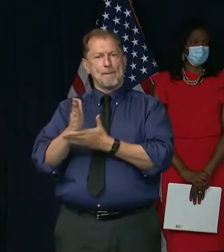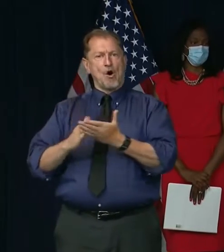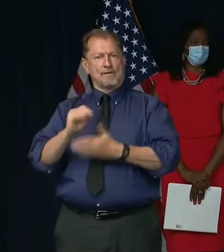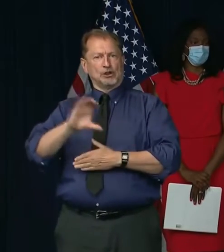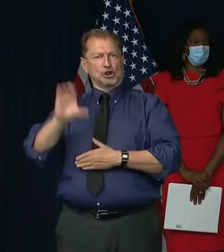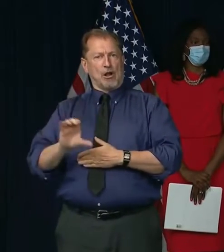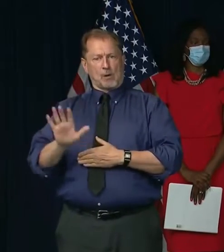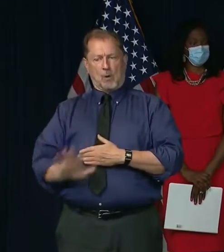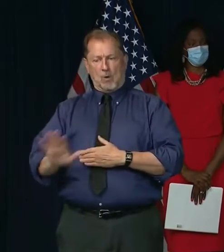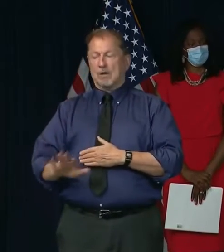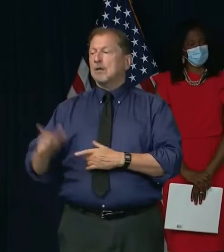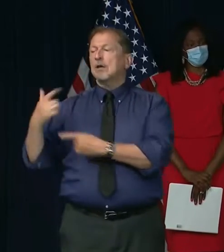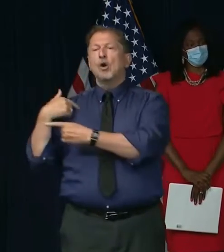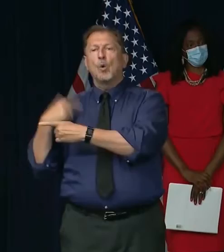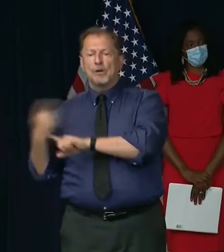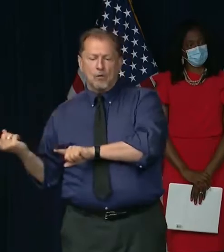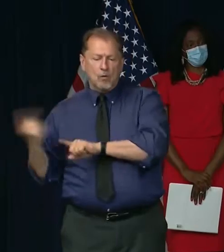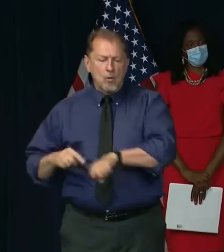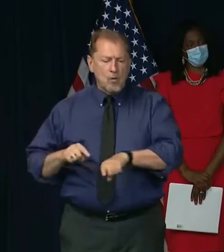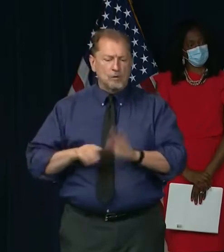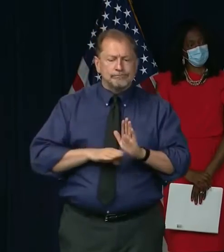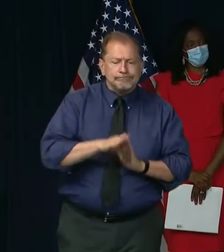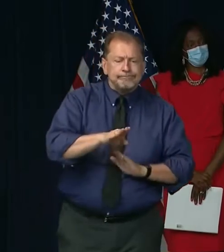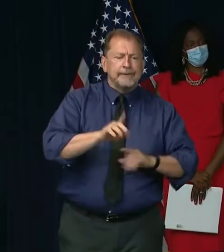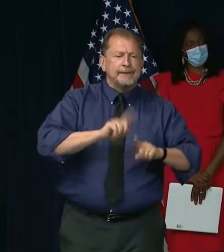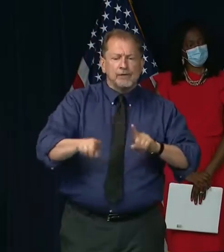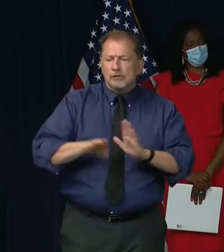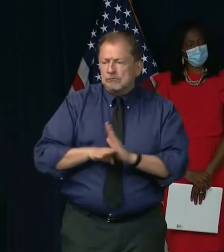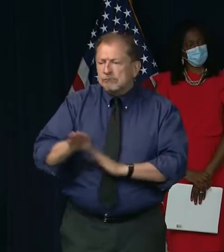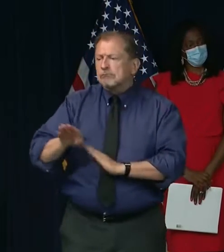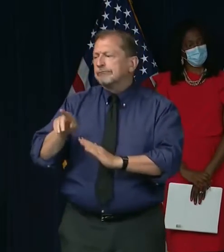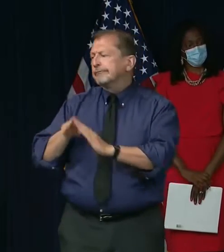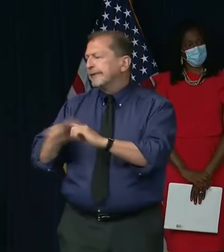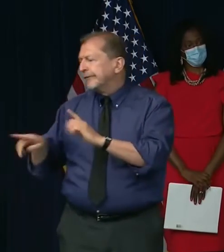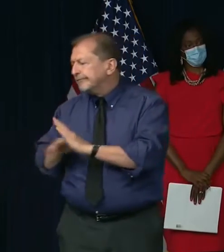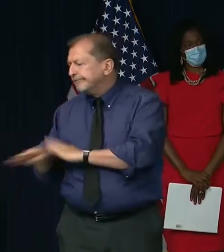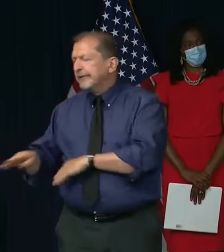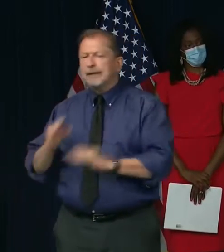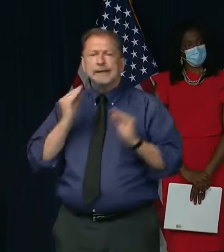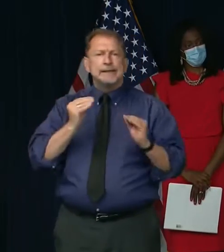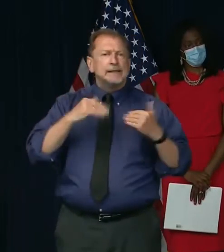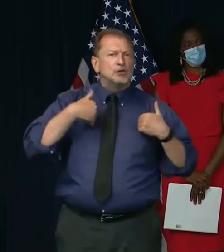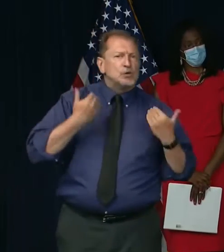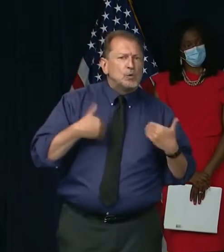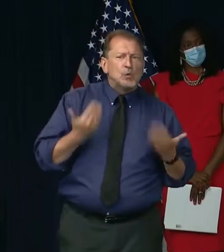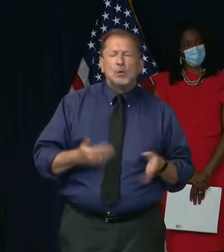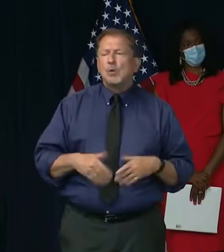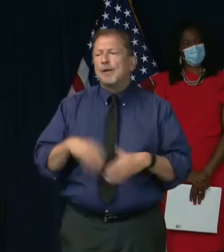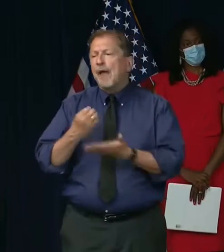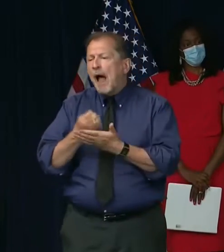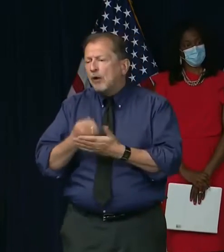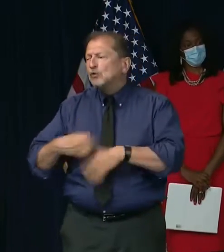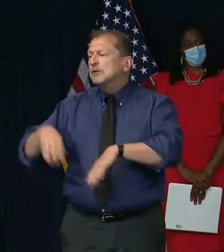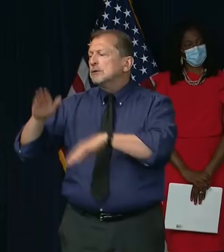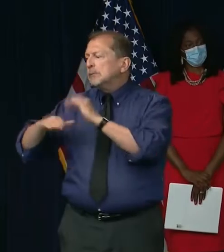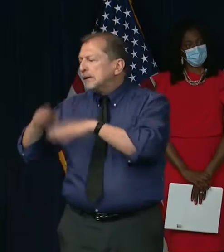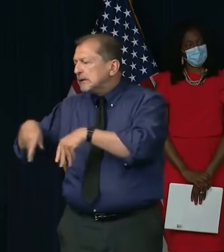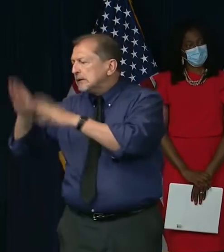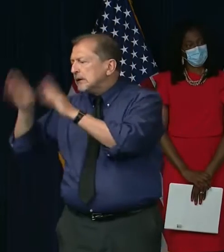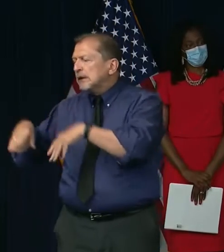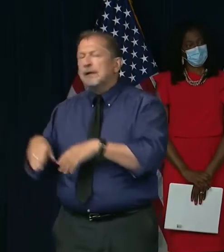community development work. We've done education and youth development, economic development, housing and senior services,